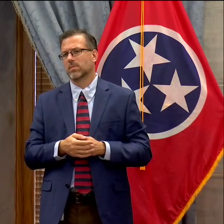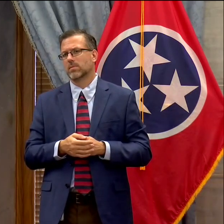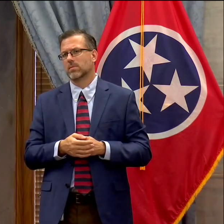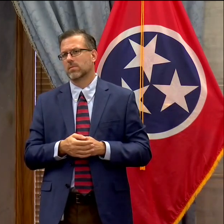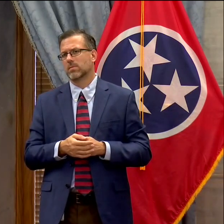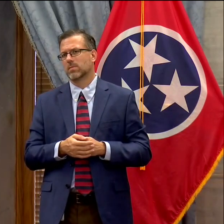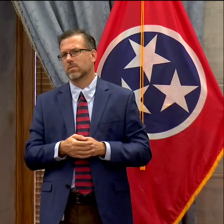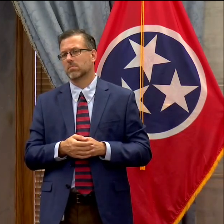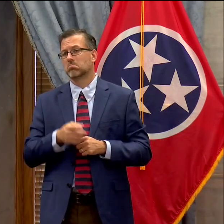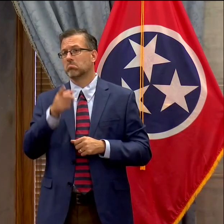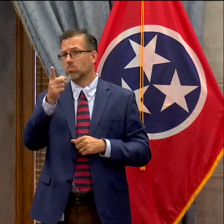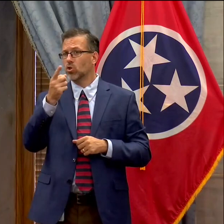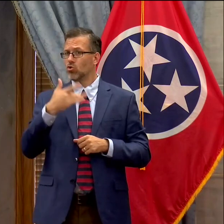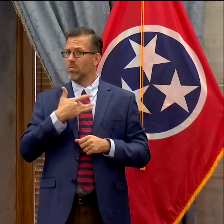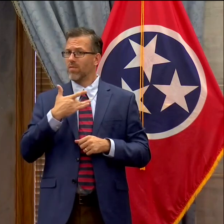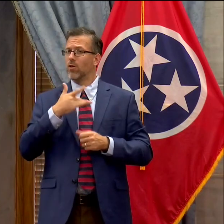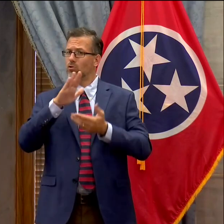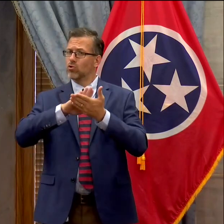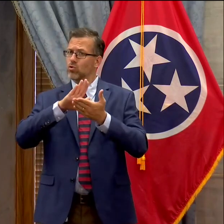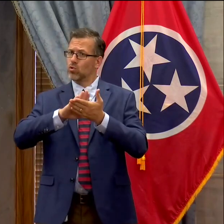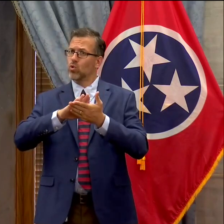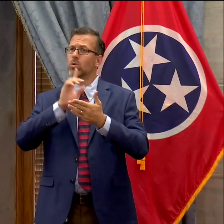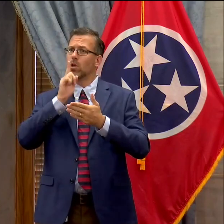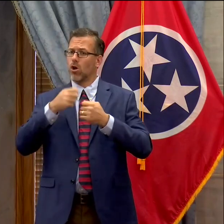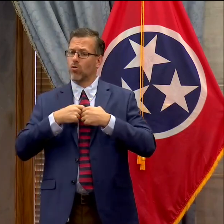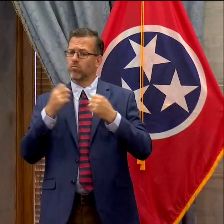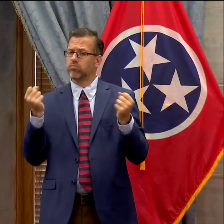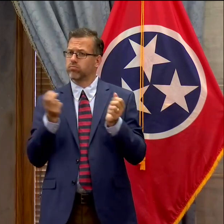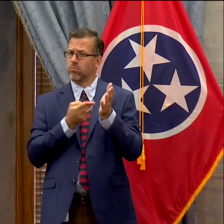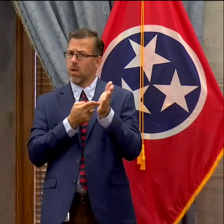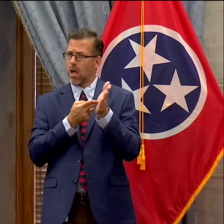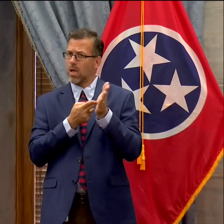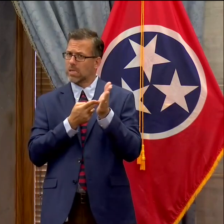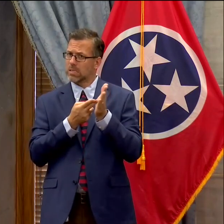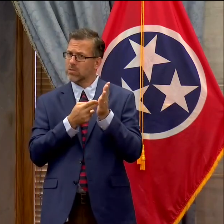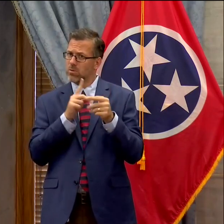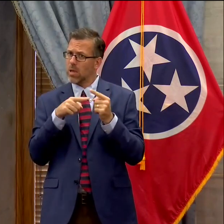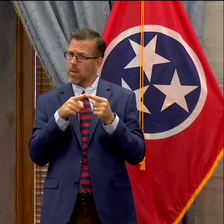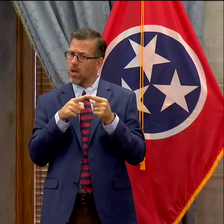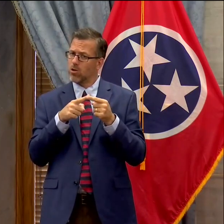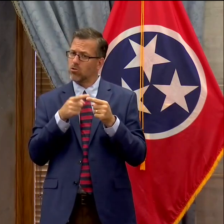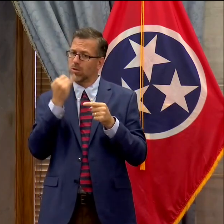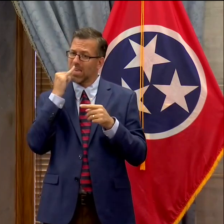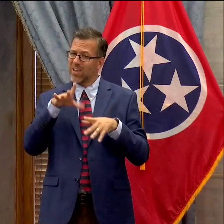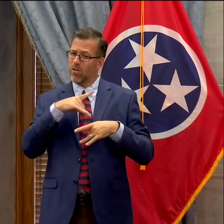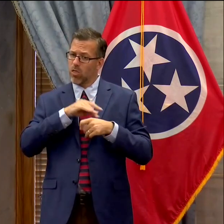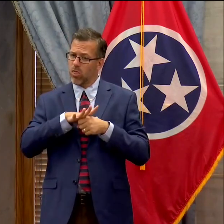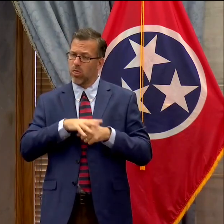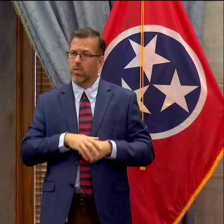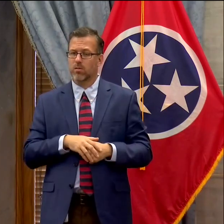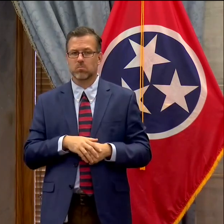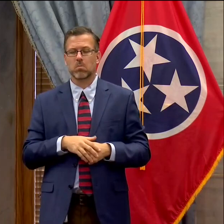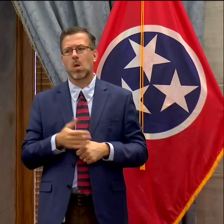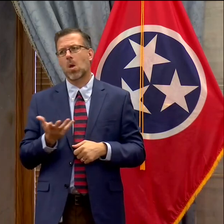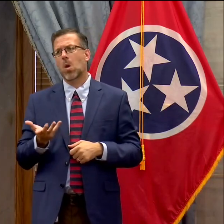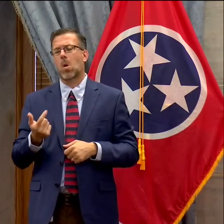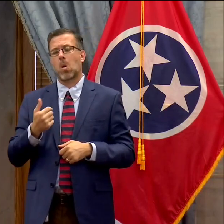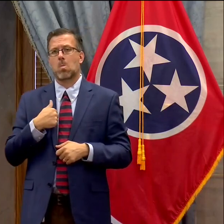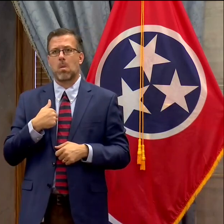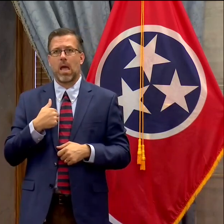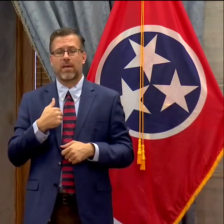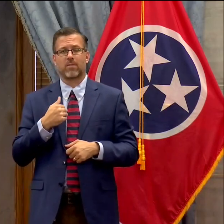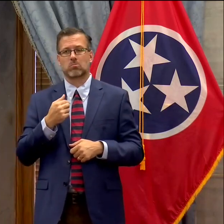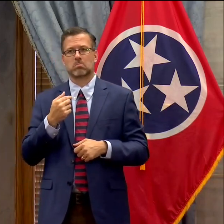about the situation within their buildings? I haven't encountered any situation where uh school wasn't completely transparent